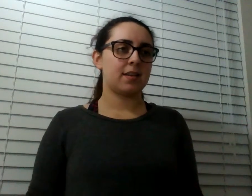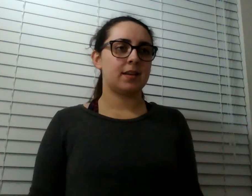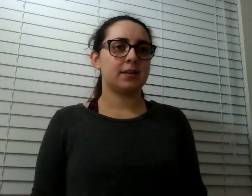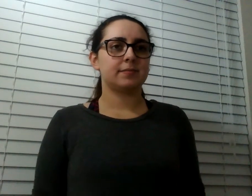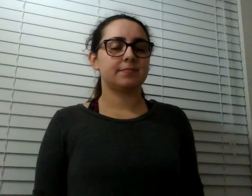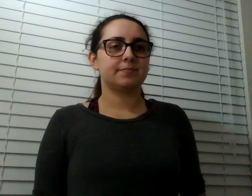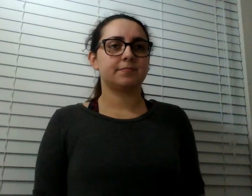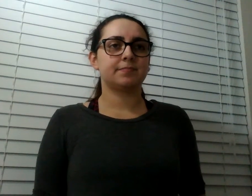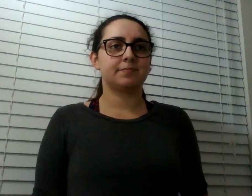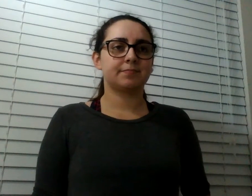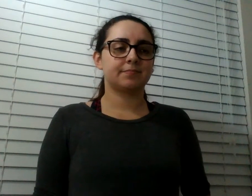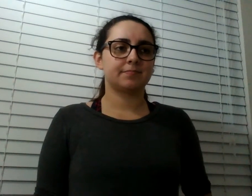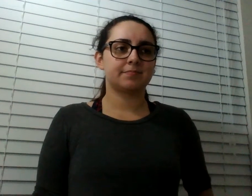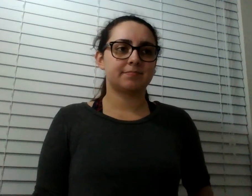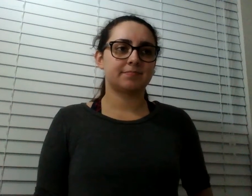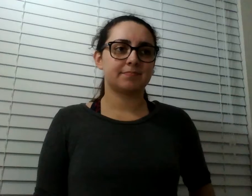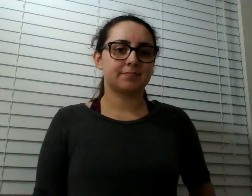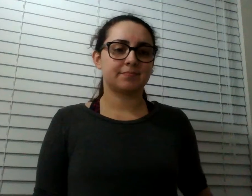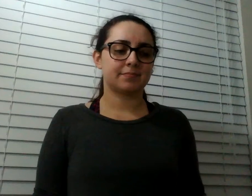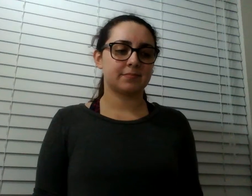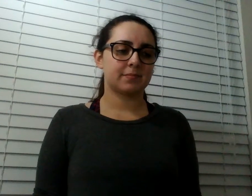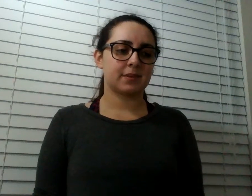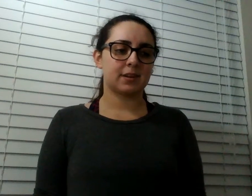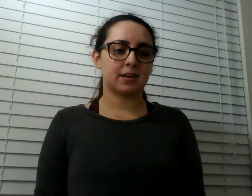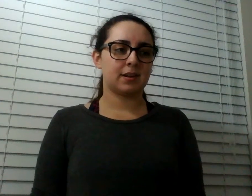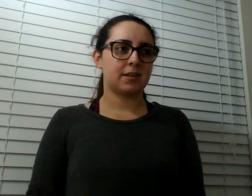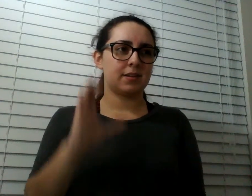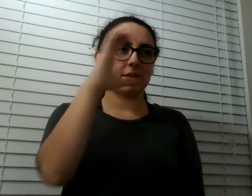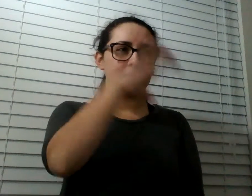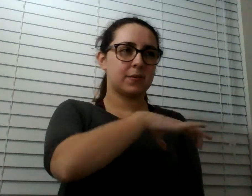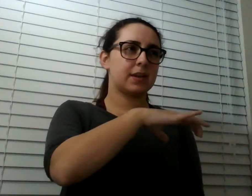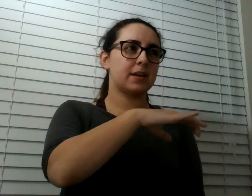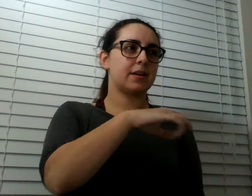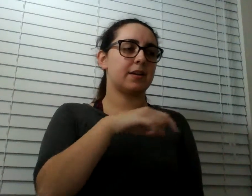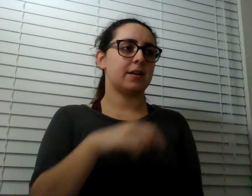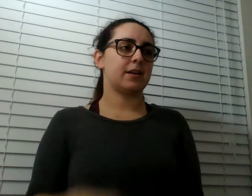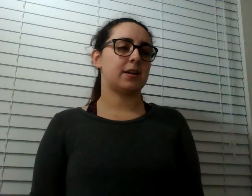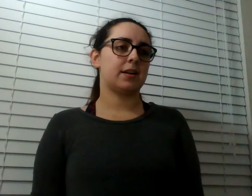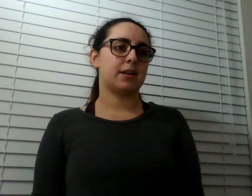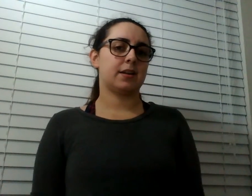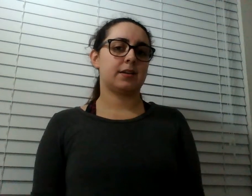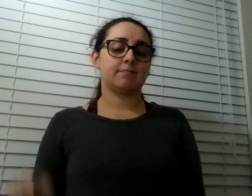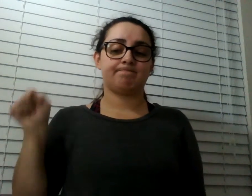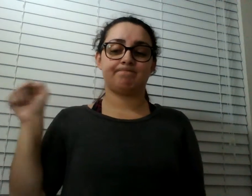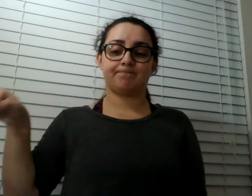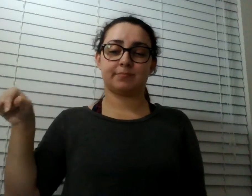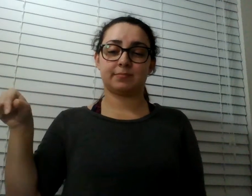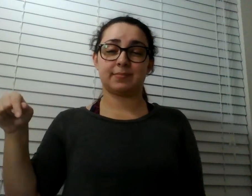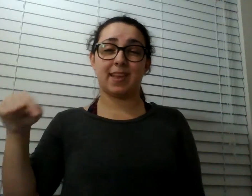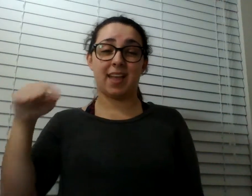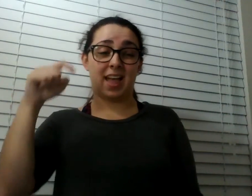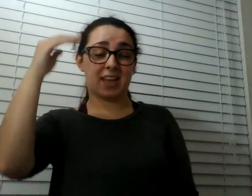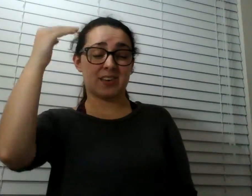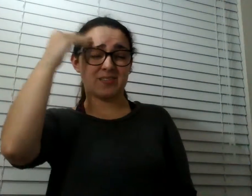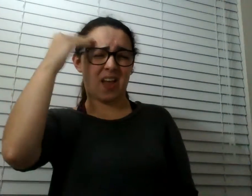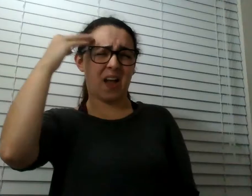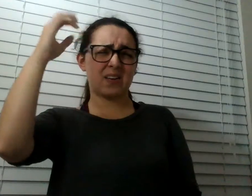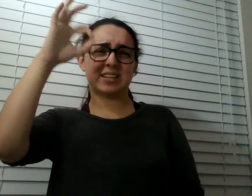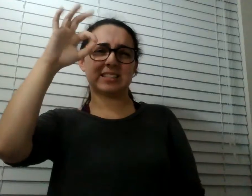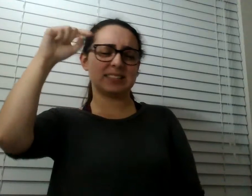It's so weird because... Does it look familiar? Uh, this, I, this is, this is it. This is the spot. It's been 11